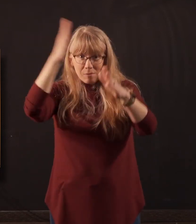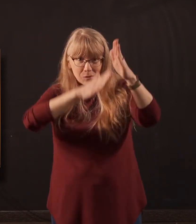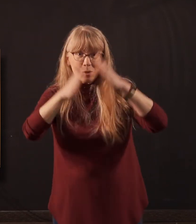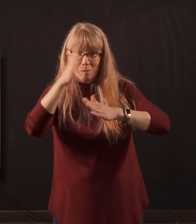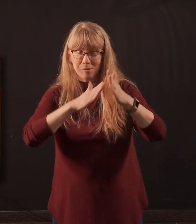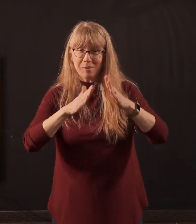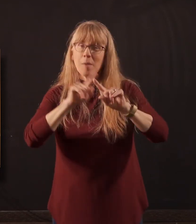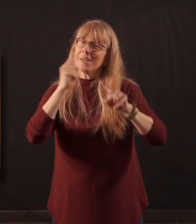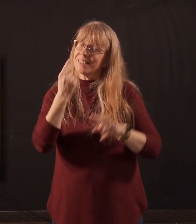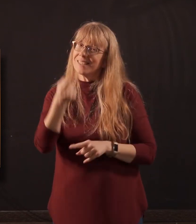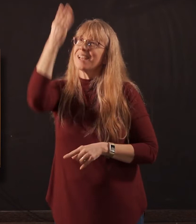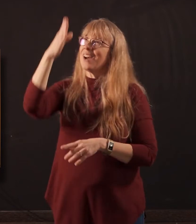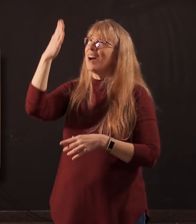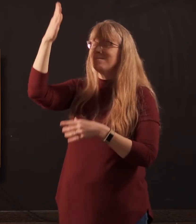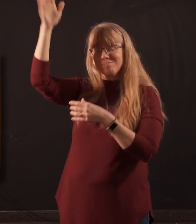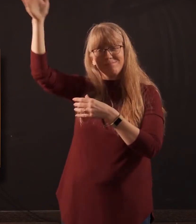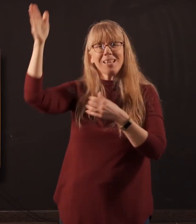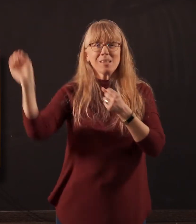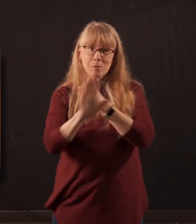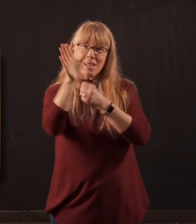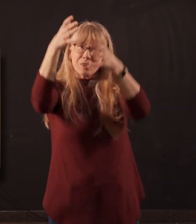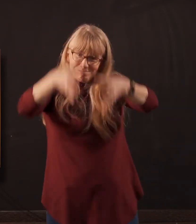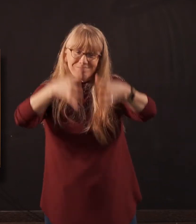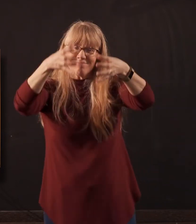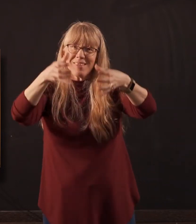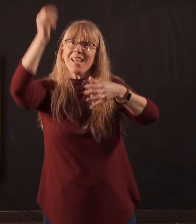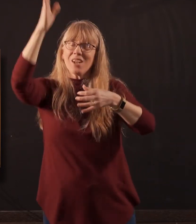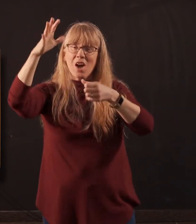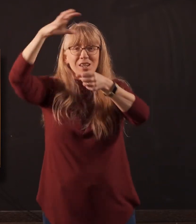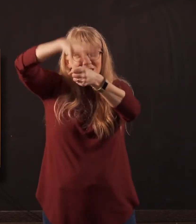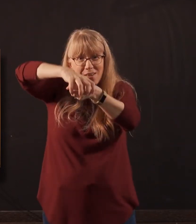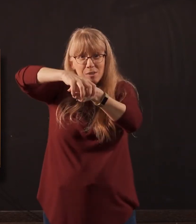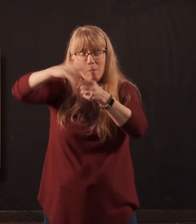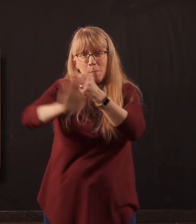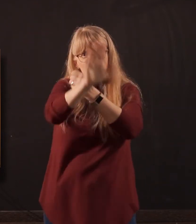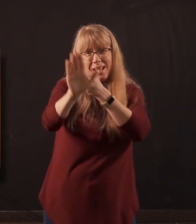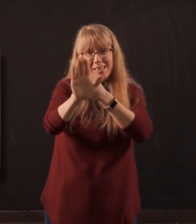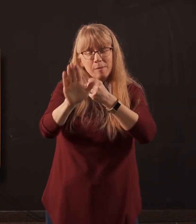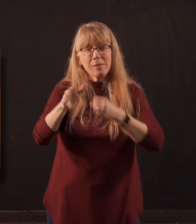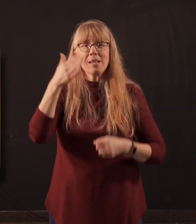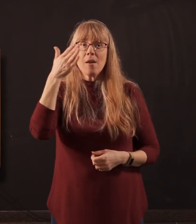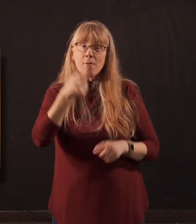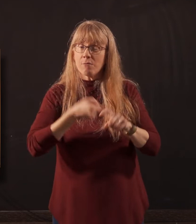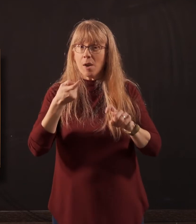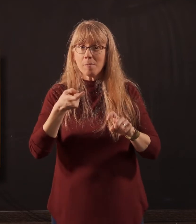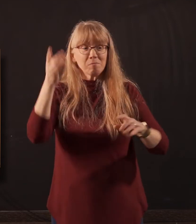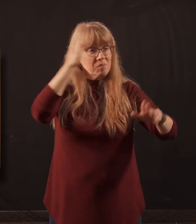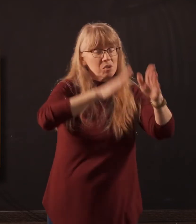But it says that God is his shelter. It tells us that God covers him, that he shields him, that he protects him from the storm. And in these very